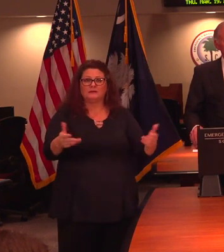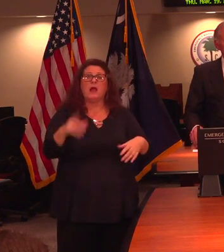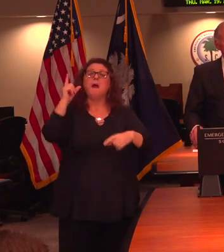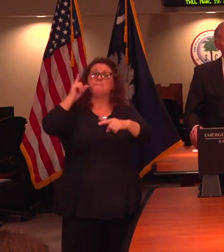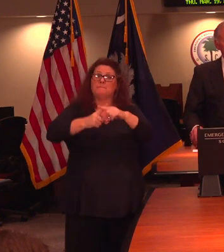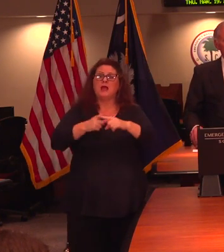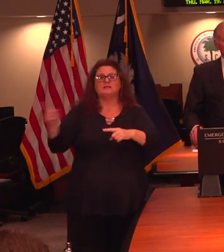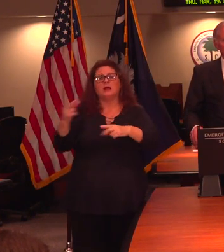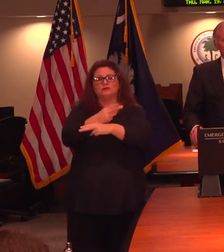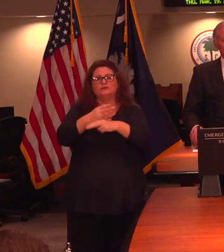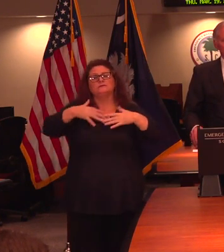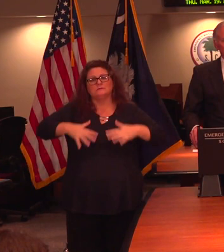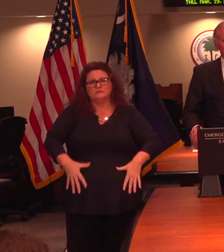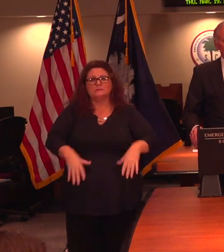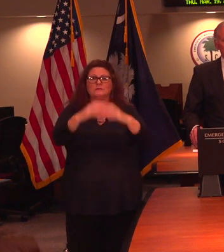hospitals.